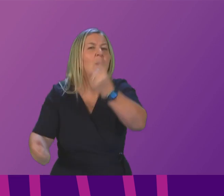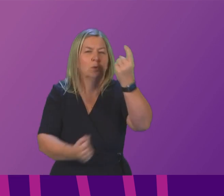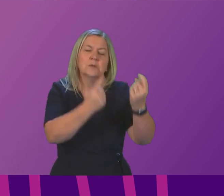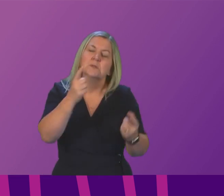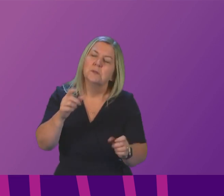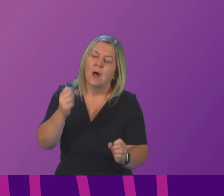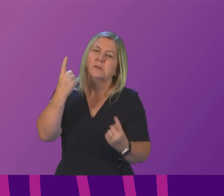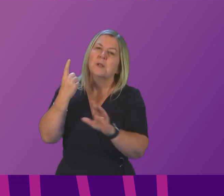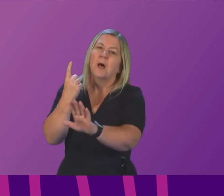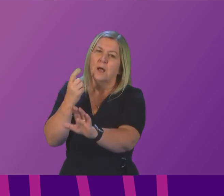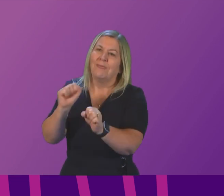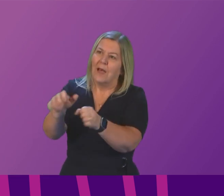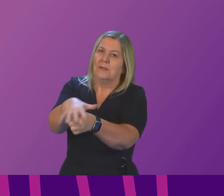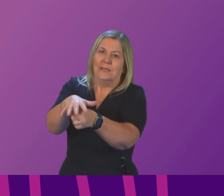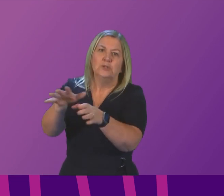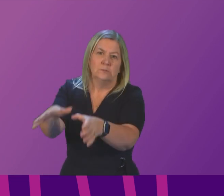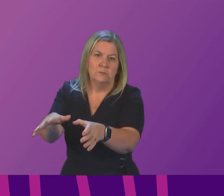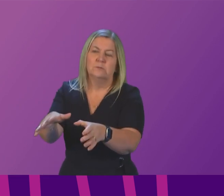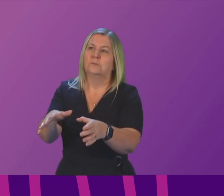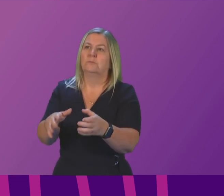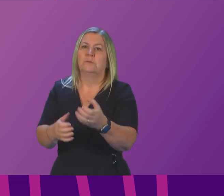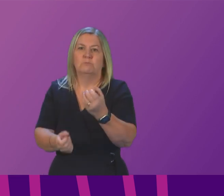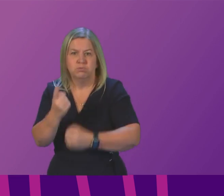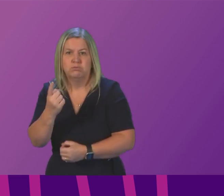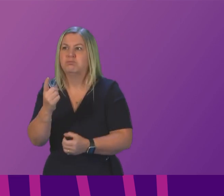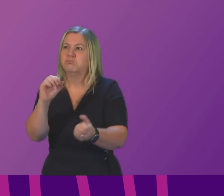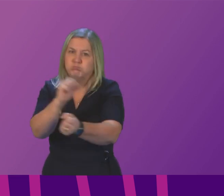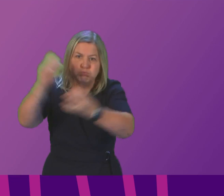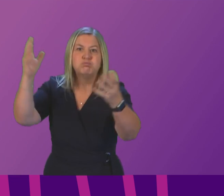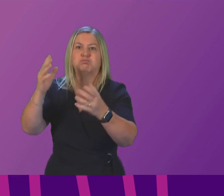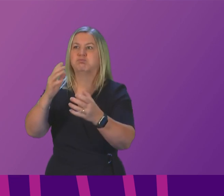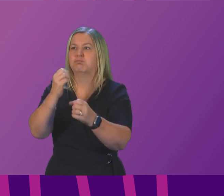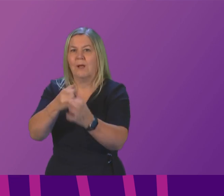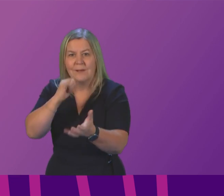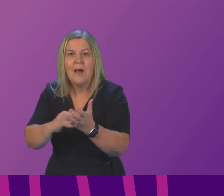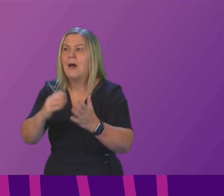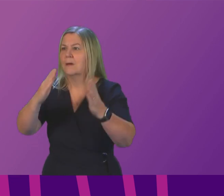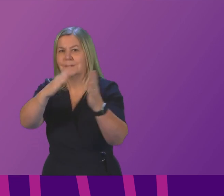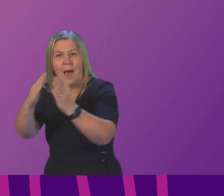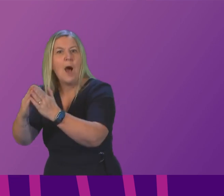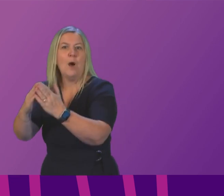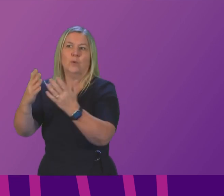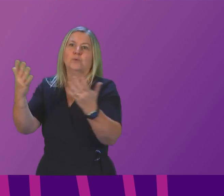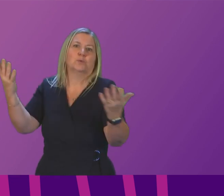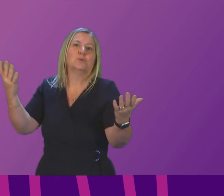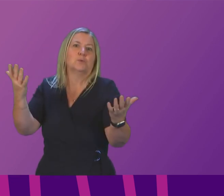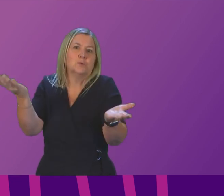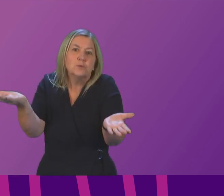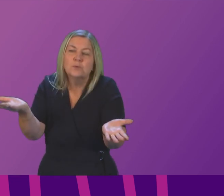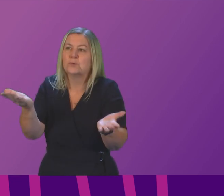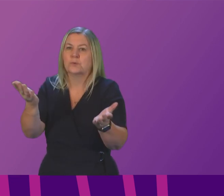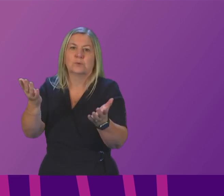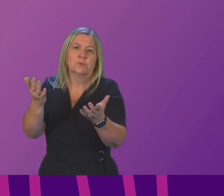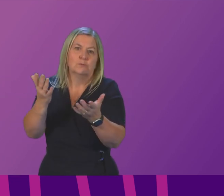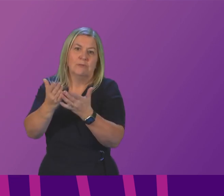has been raised I think any of us seeing the pictures of the explosion in the members constituency that evening just seeing the pictures on social